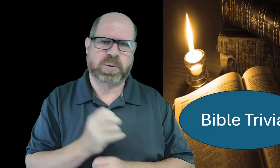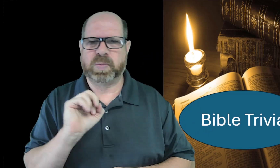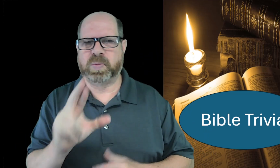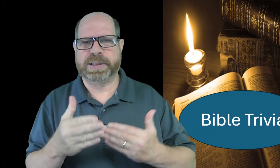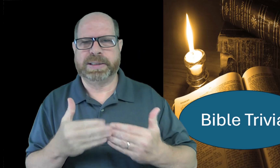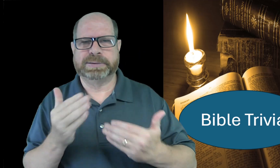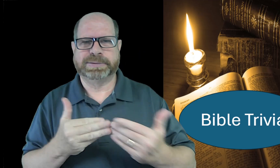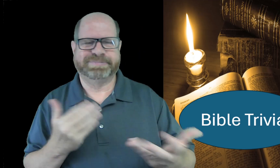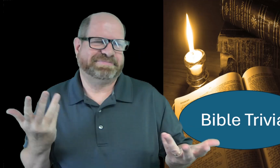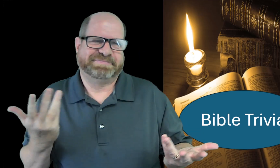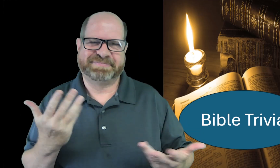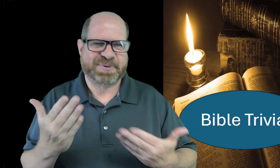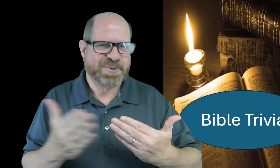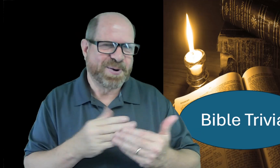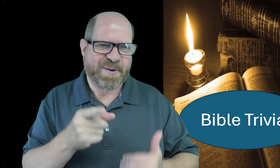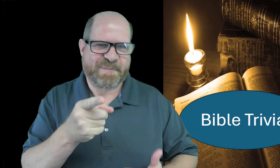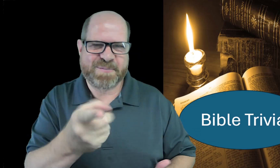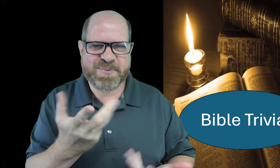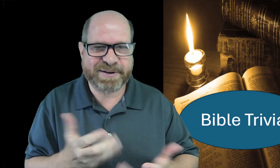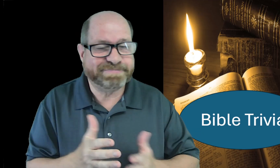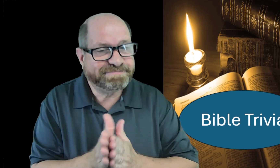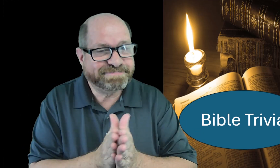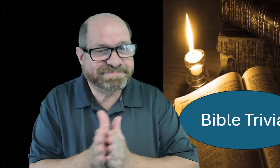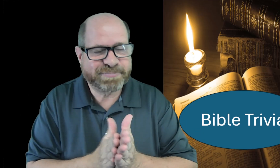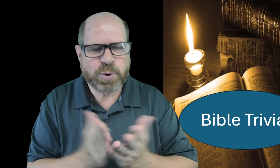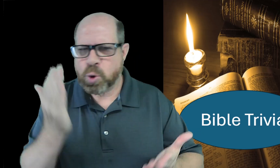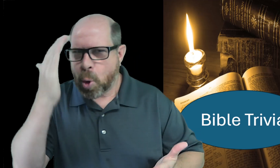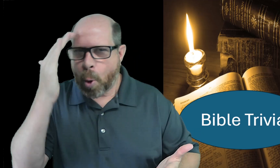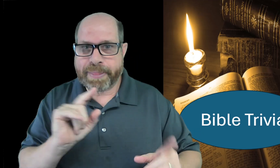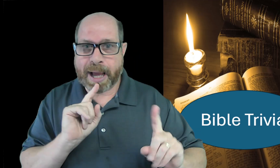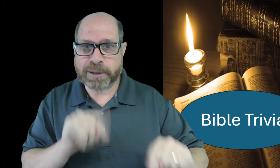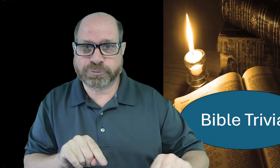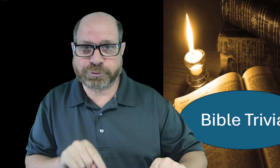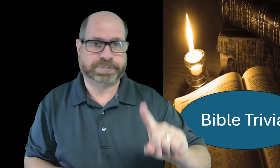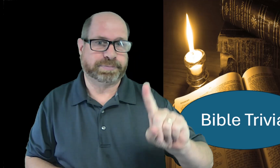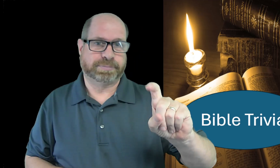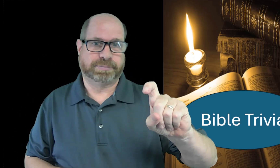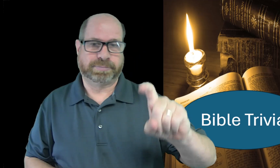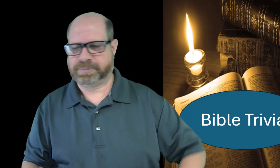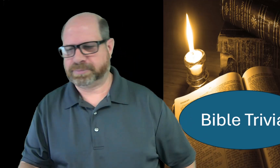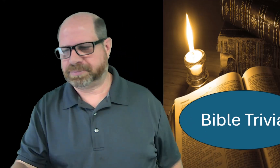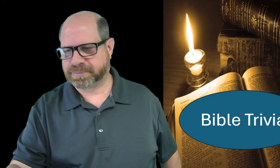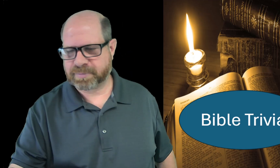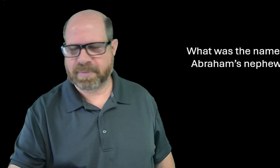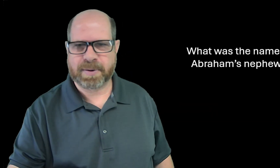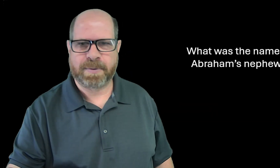Will it be hard or easy? Let's see. I hope you're excited and know the answer.